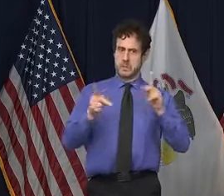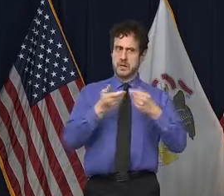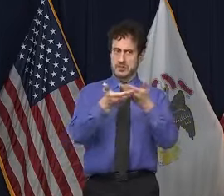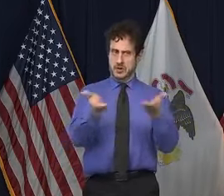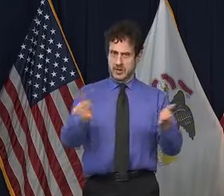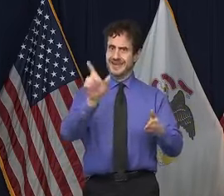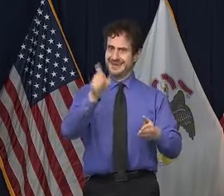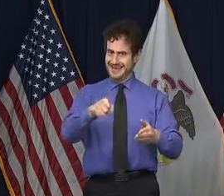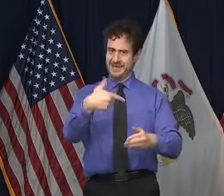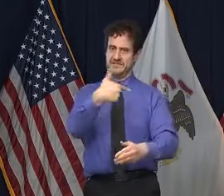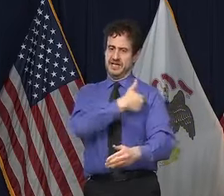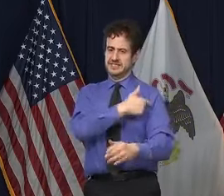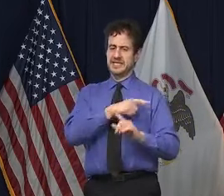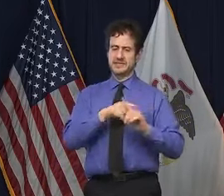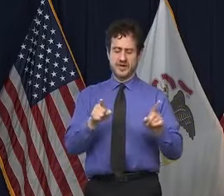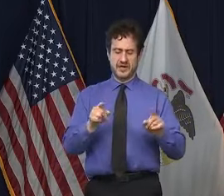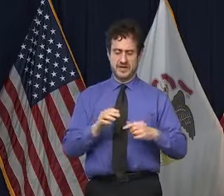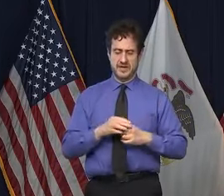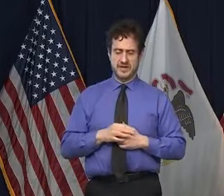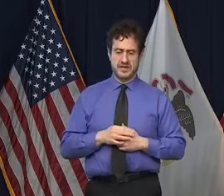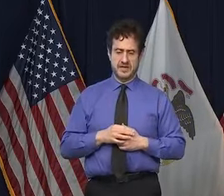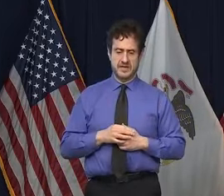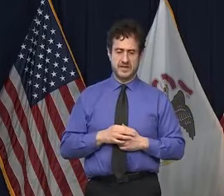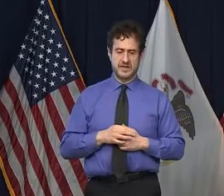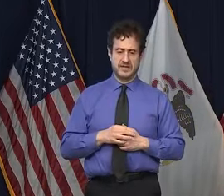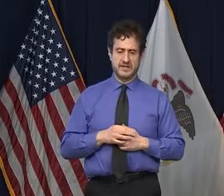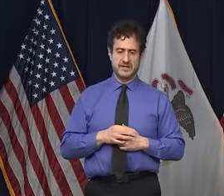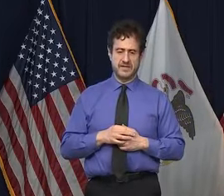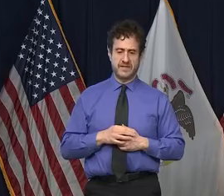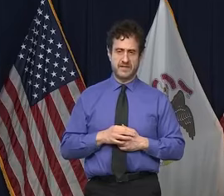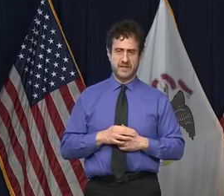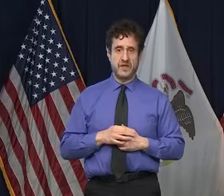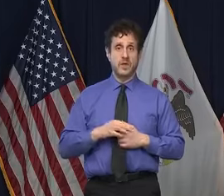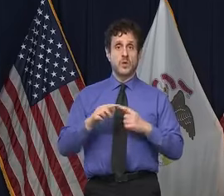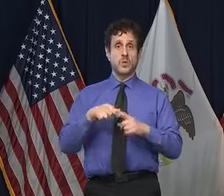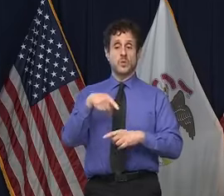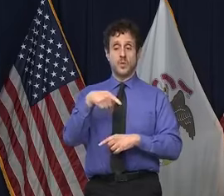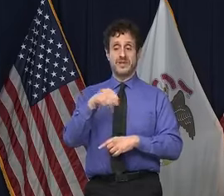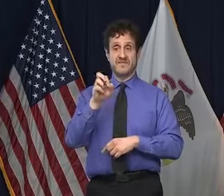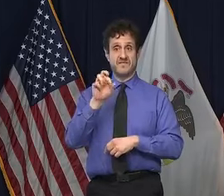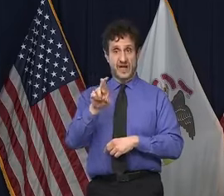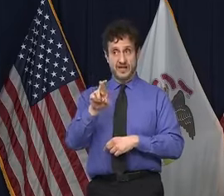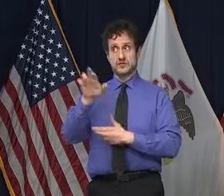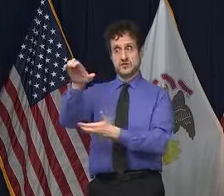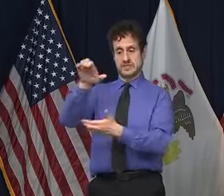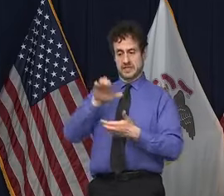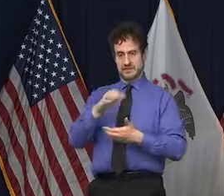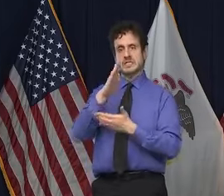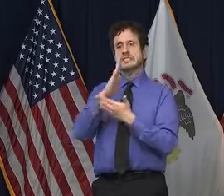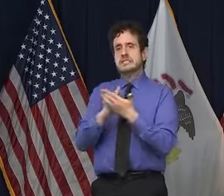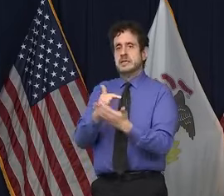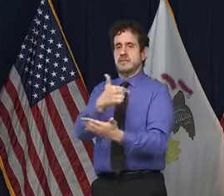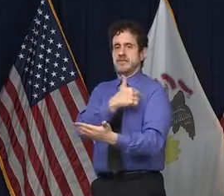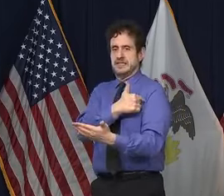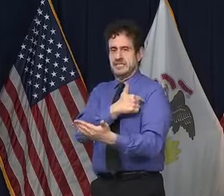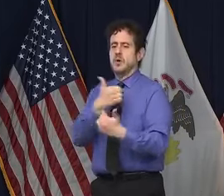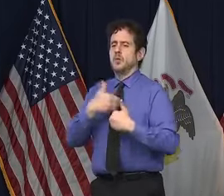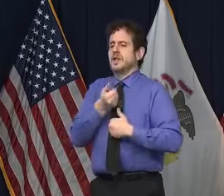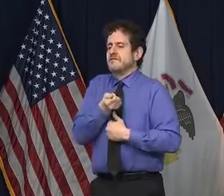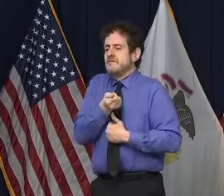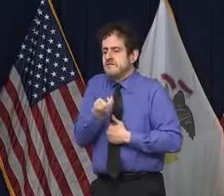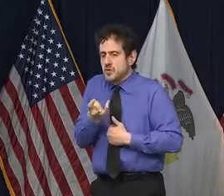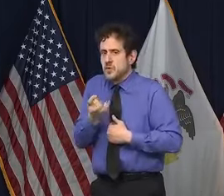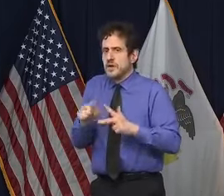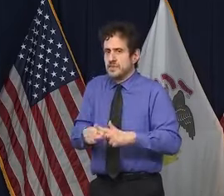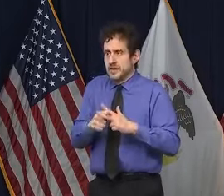will be able to be given right after Pfizer delivers these vaccines, and that's because